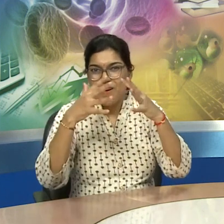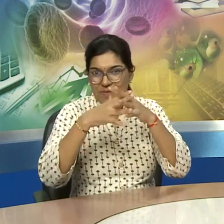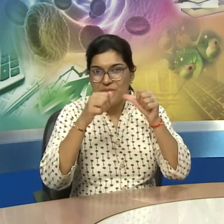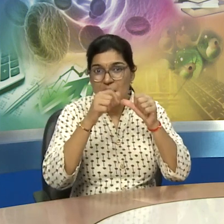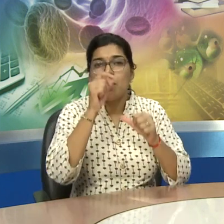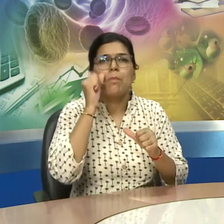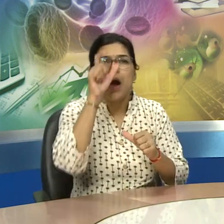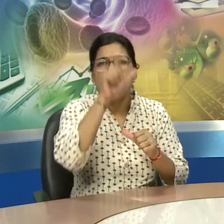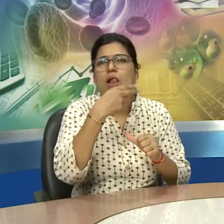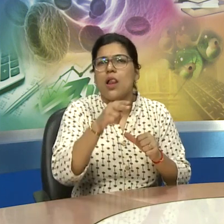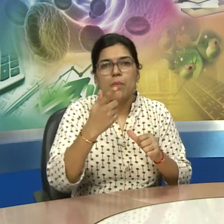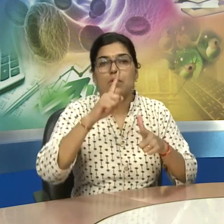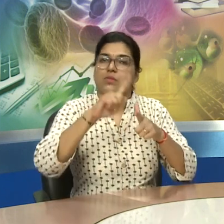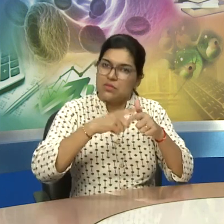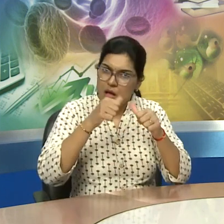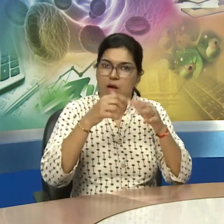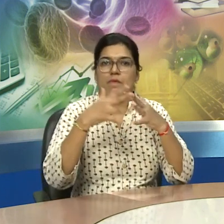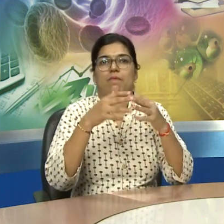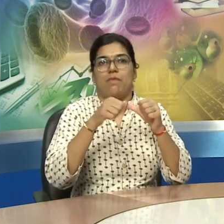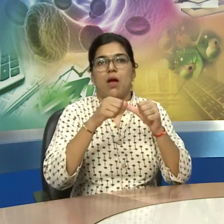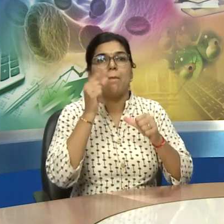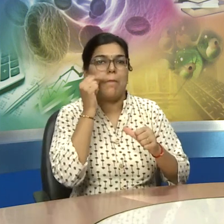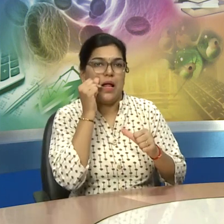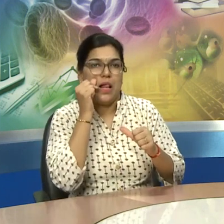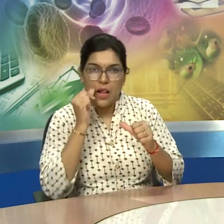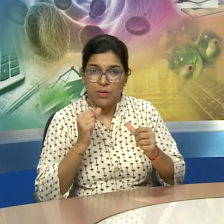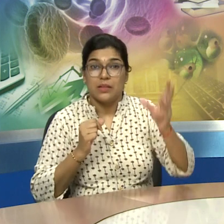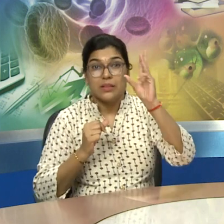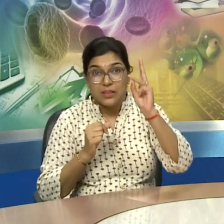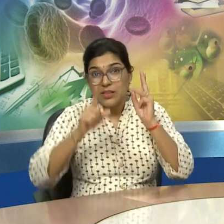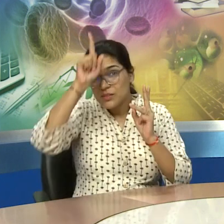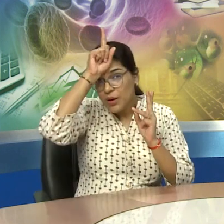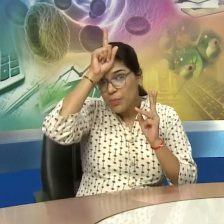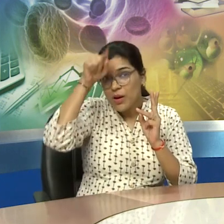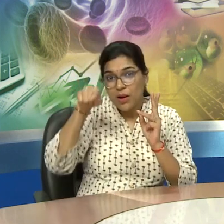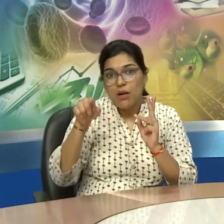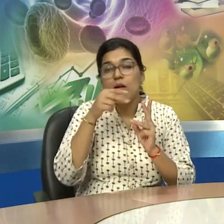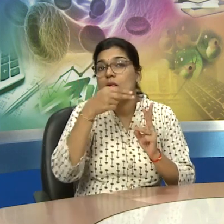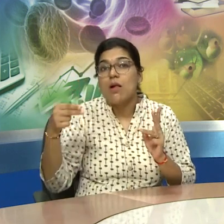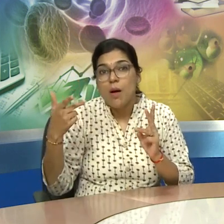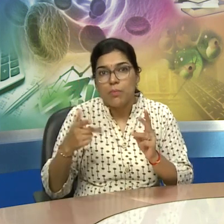from africa it spreads to asia and then europe